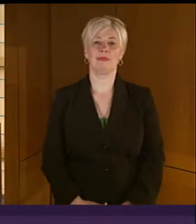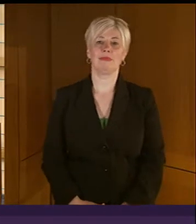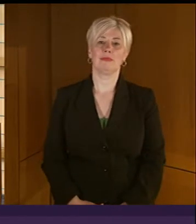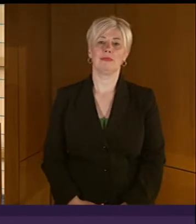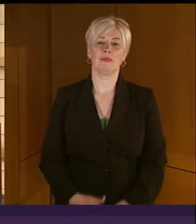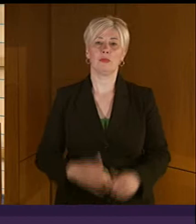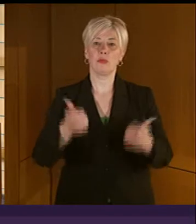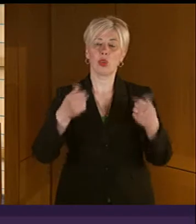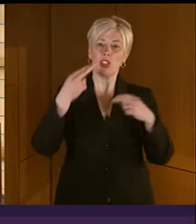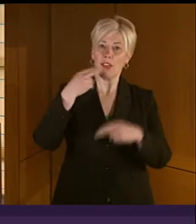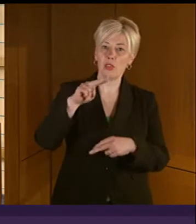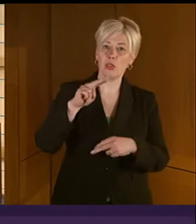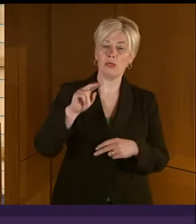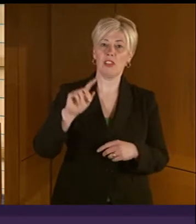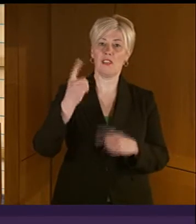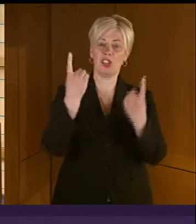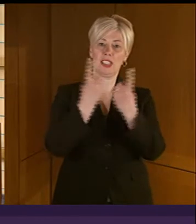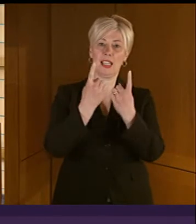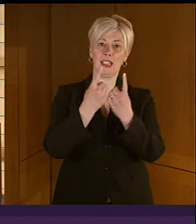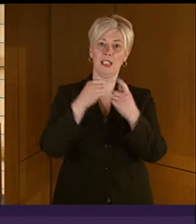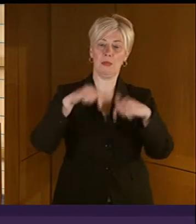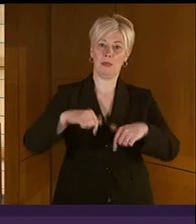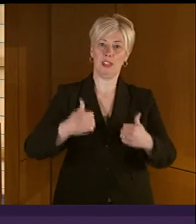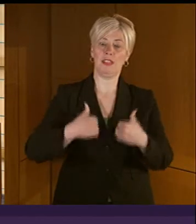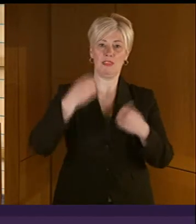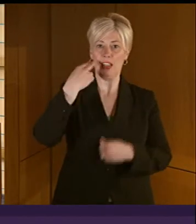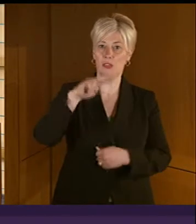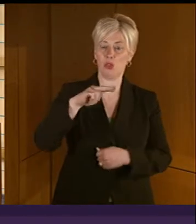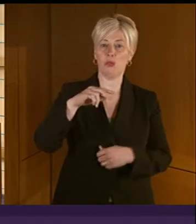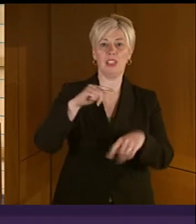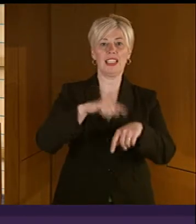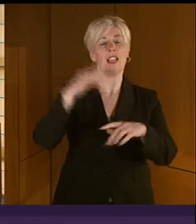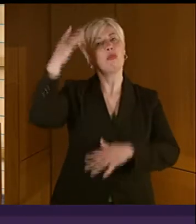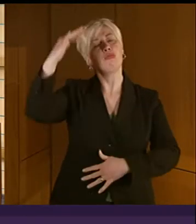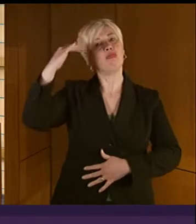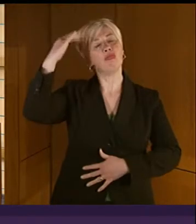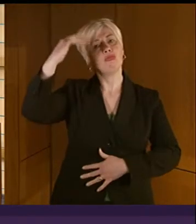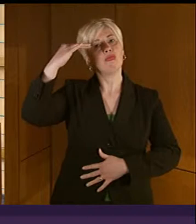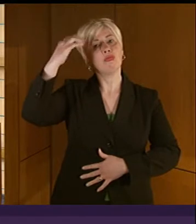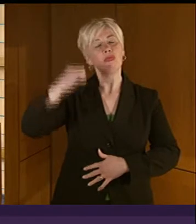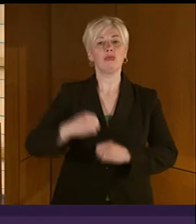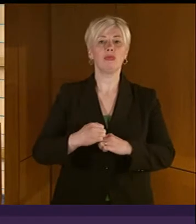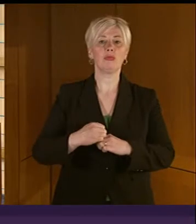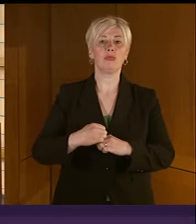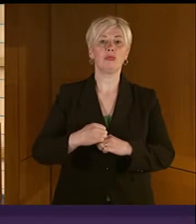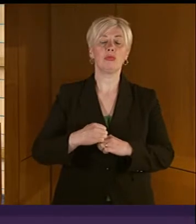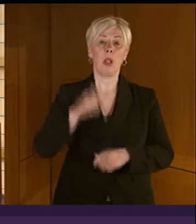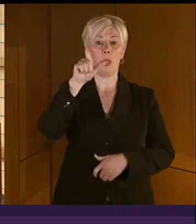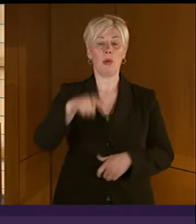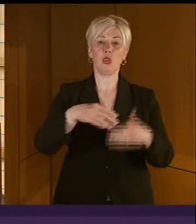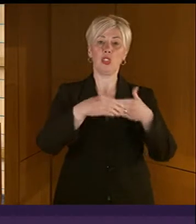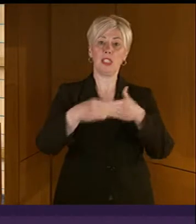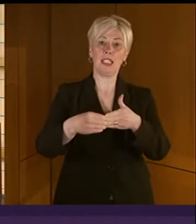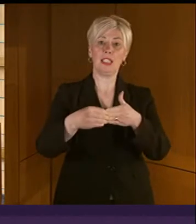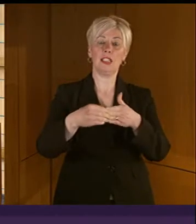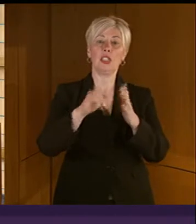Good afternoon. The first item of business this afternoon is time for reflection. Our time for reflection leader today is